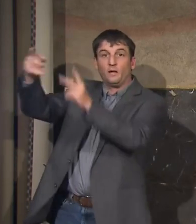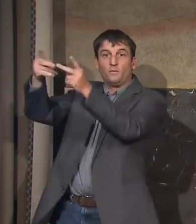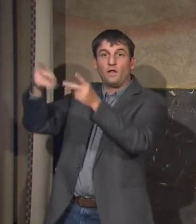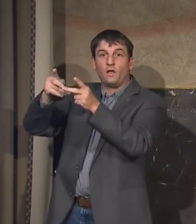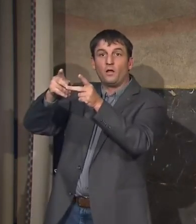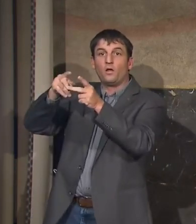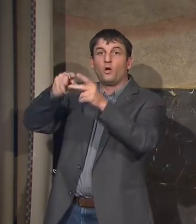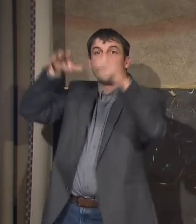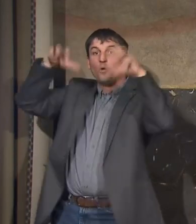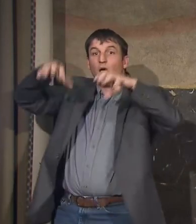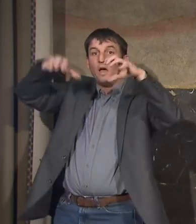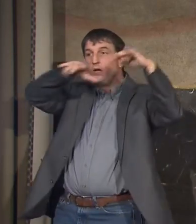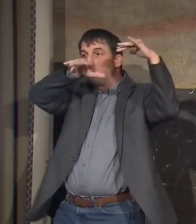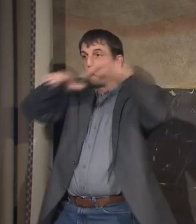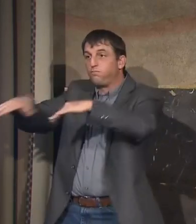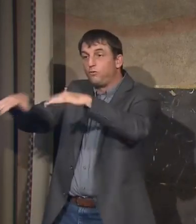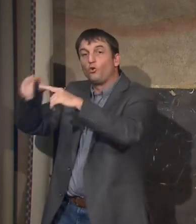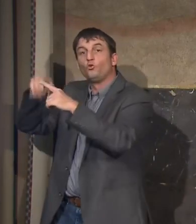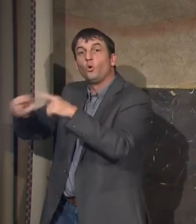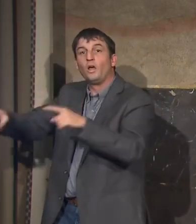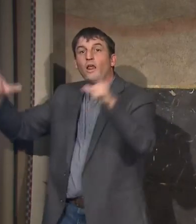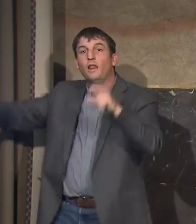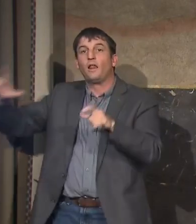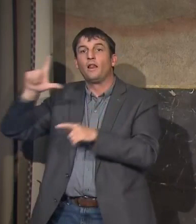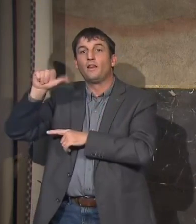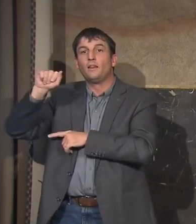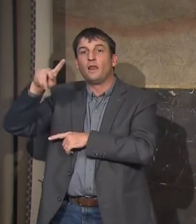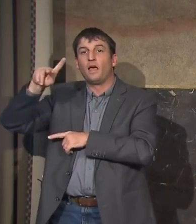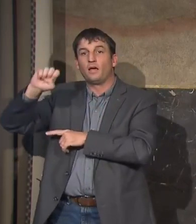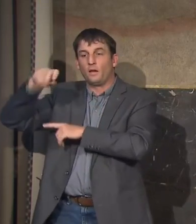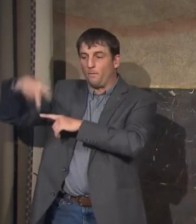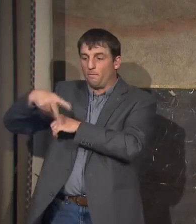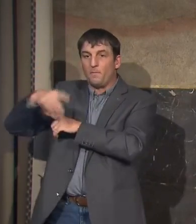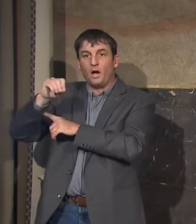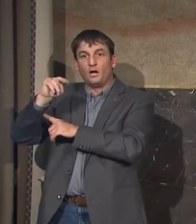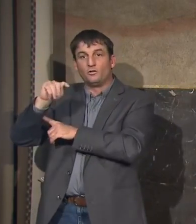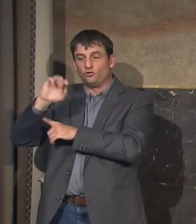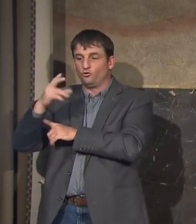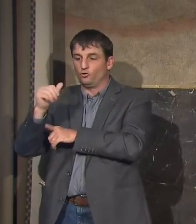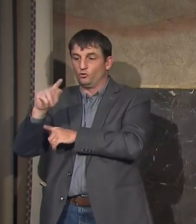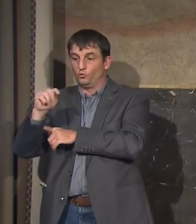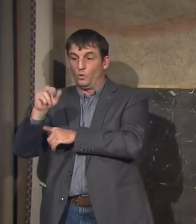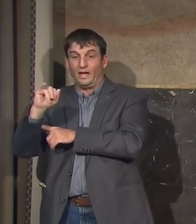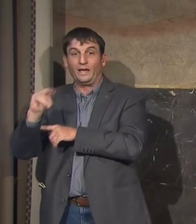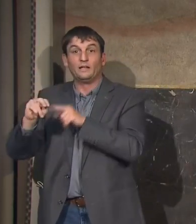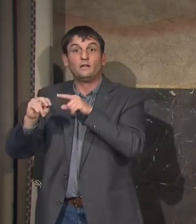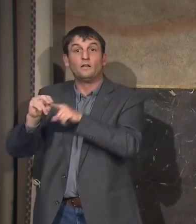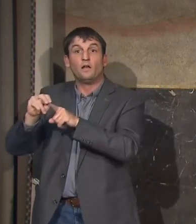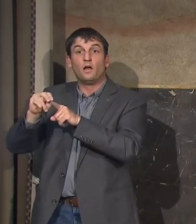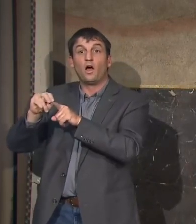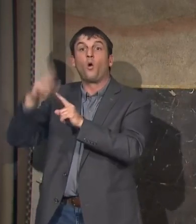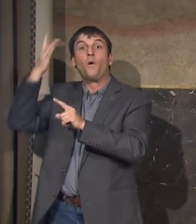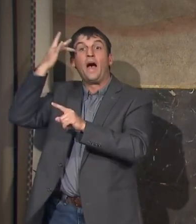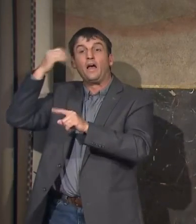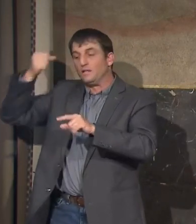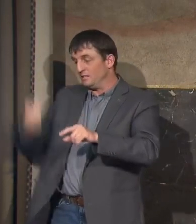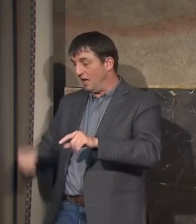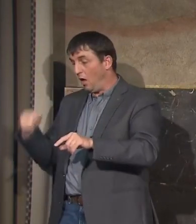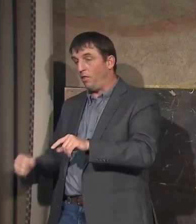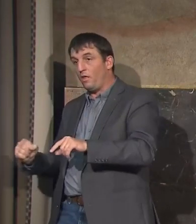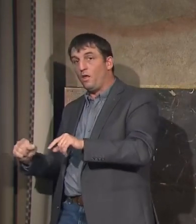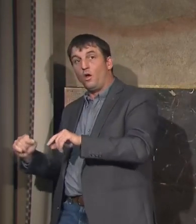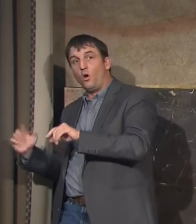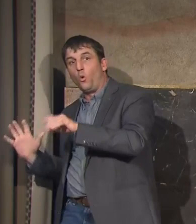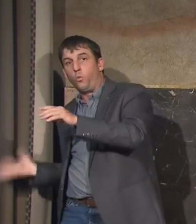the wind is blowing out of the south and southeast and because of all the rain that has fallen further north, the creeks and tributaries